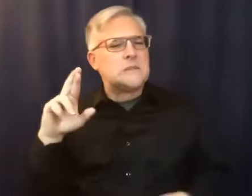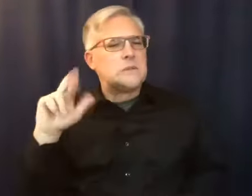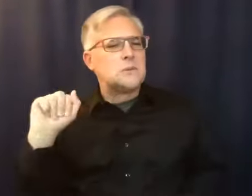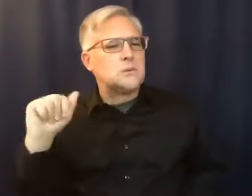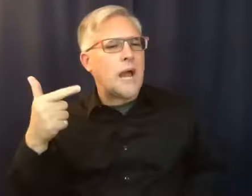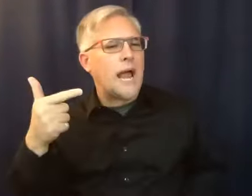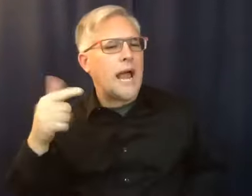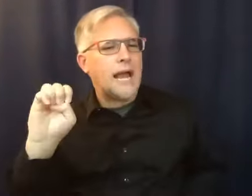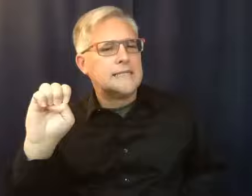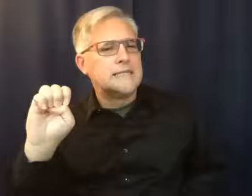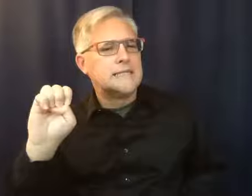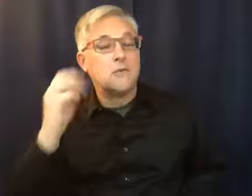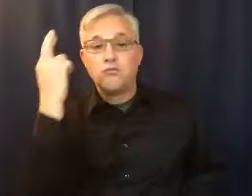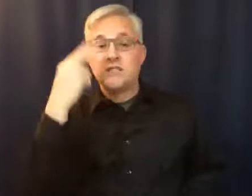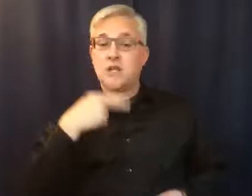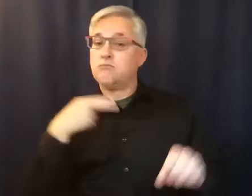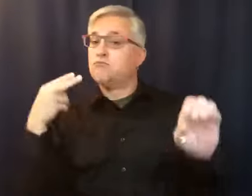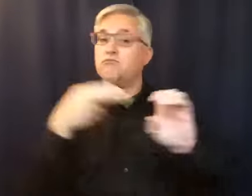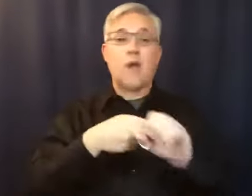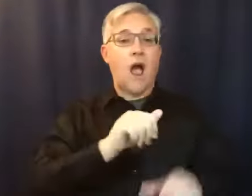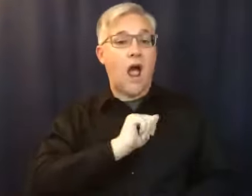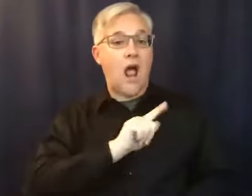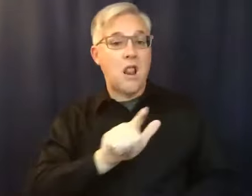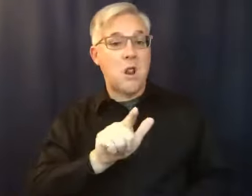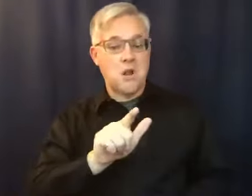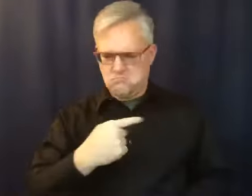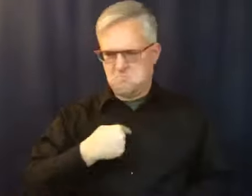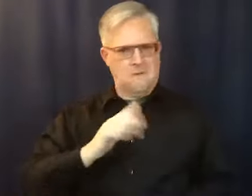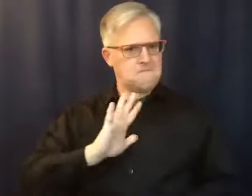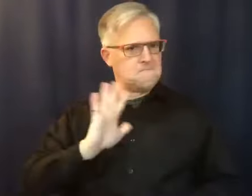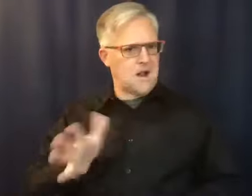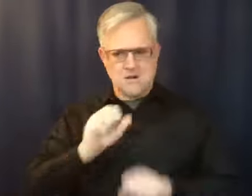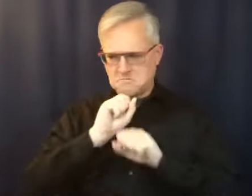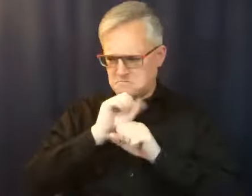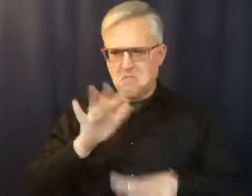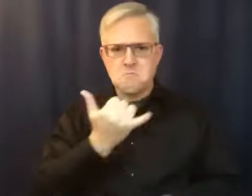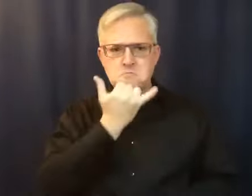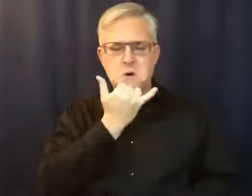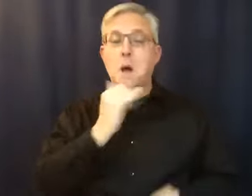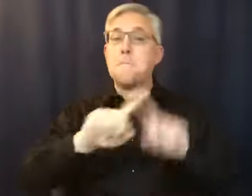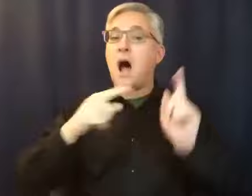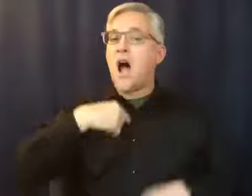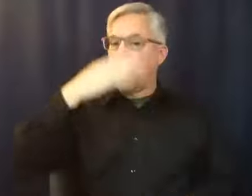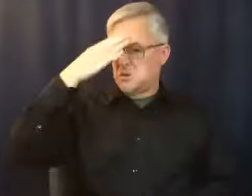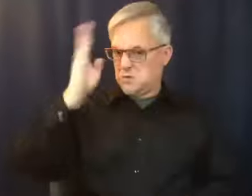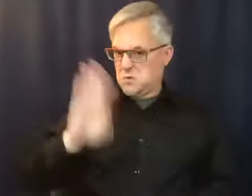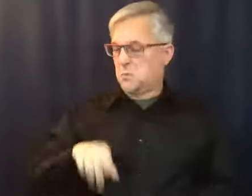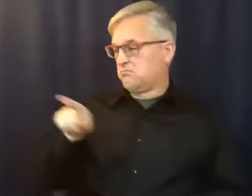nothing wrong with me, but I knew that my husband needed help. And I was determined to find a way to help him.